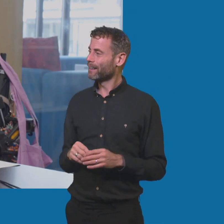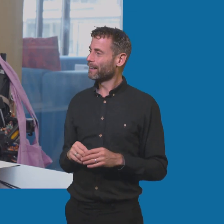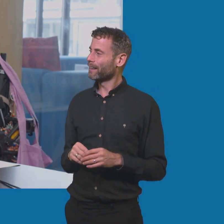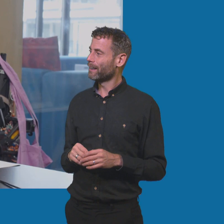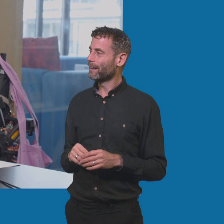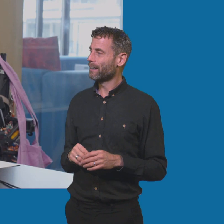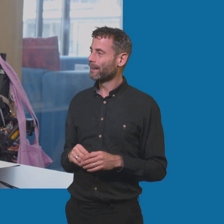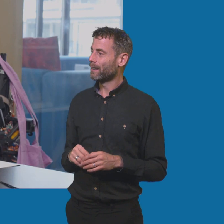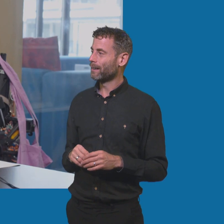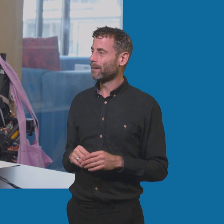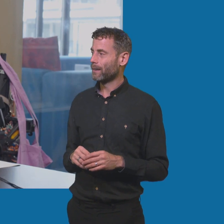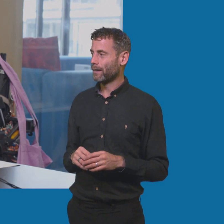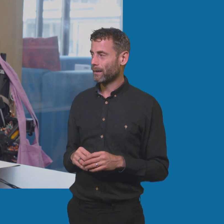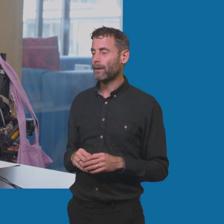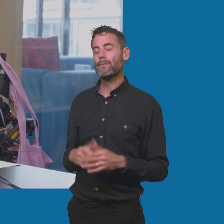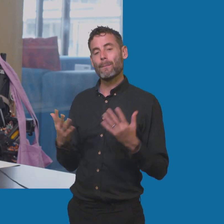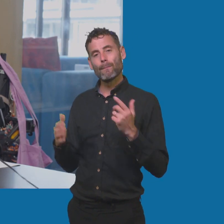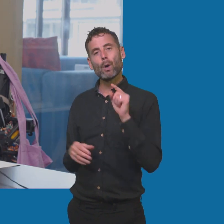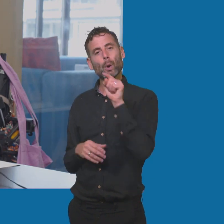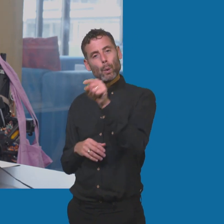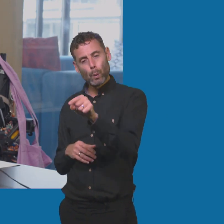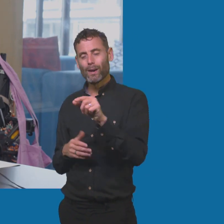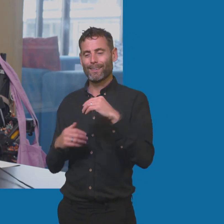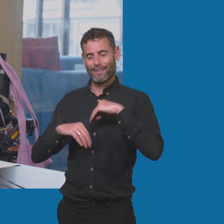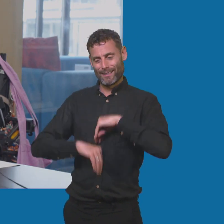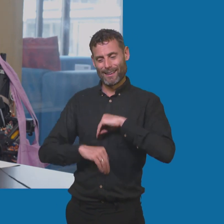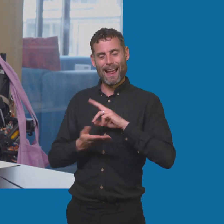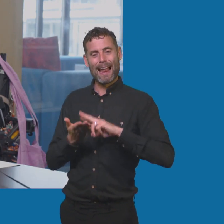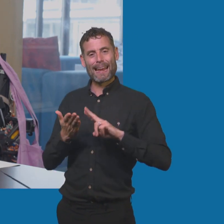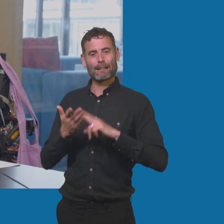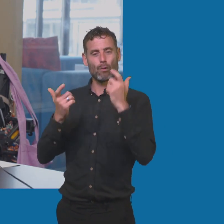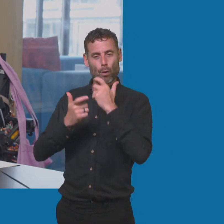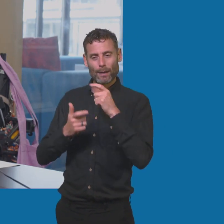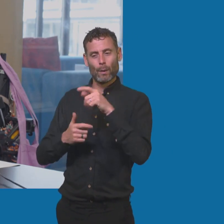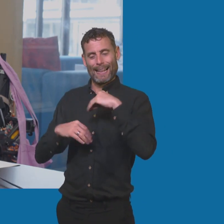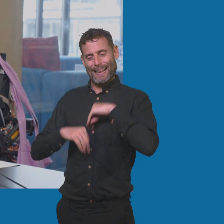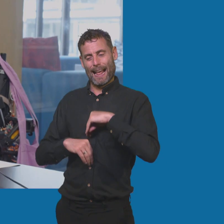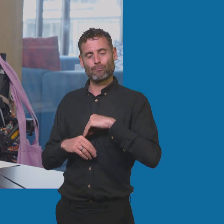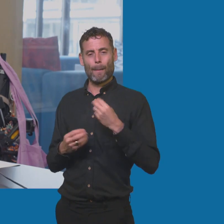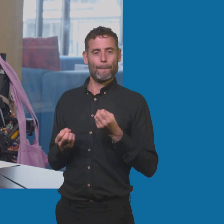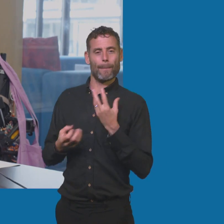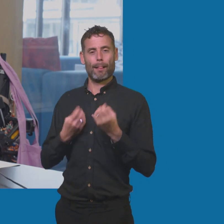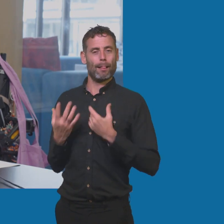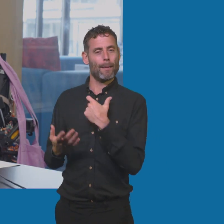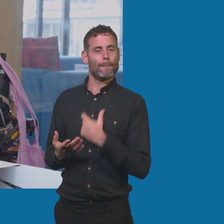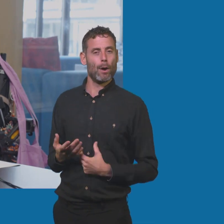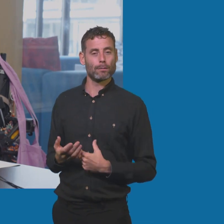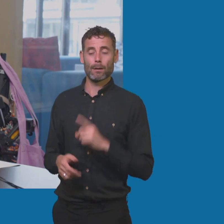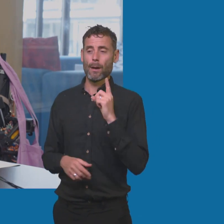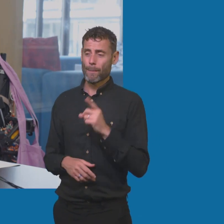would say that you're naturally comedic, you're naturally a bubbly character but does it ever get to a point where you're like, oh, do you know what?